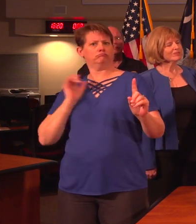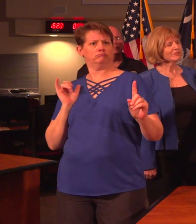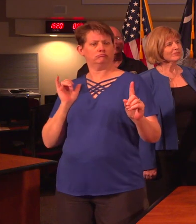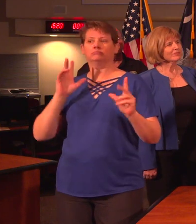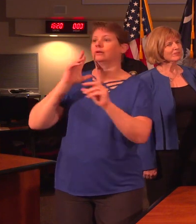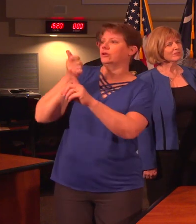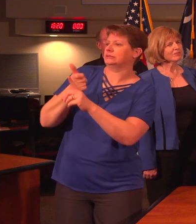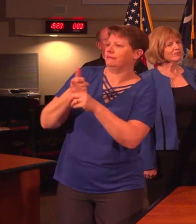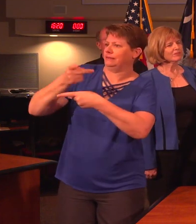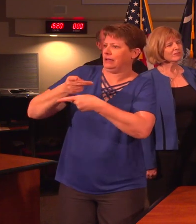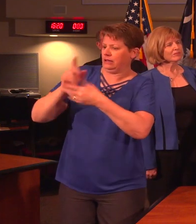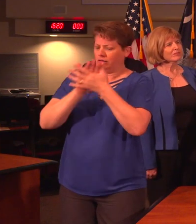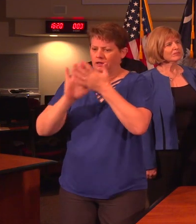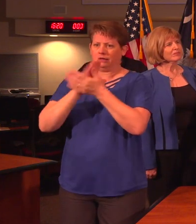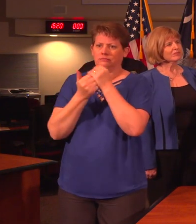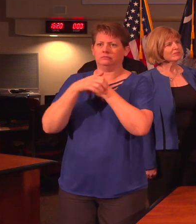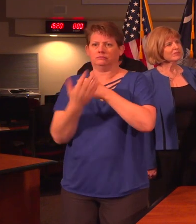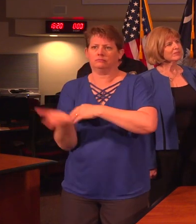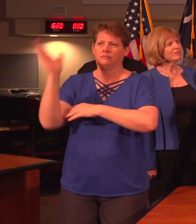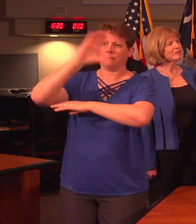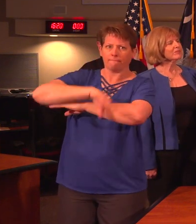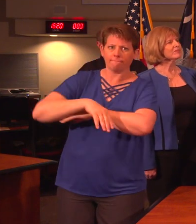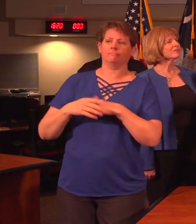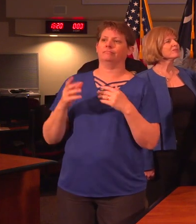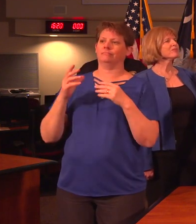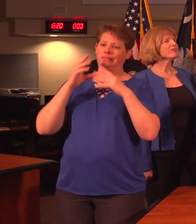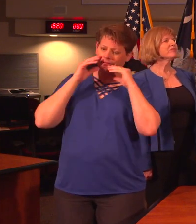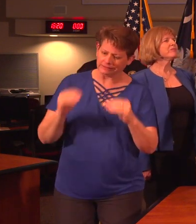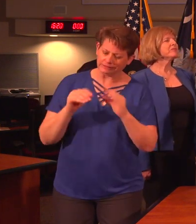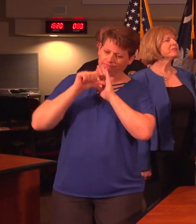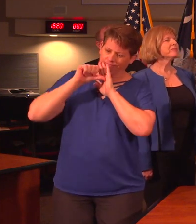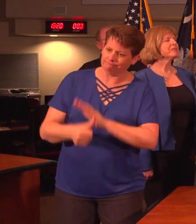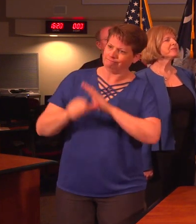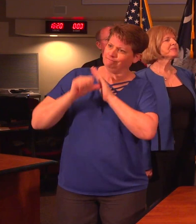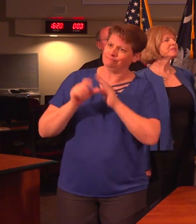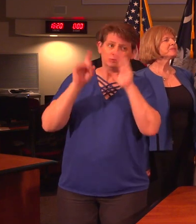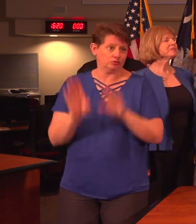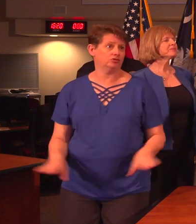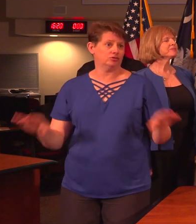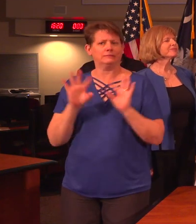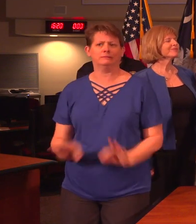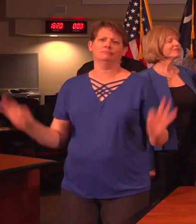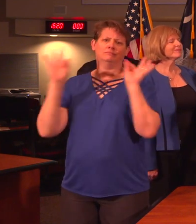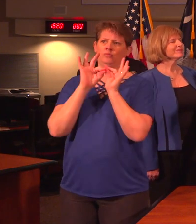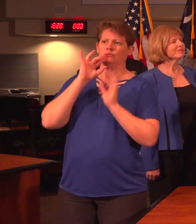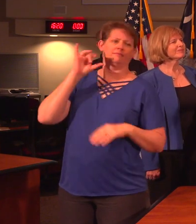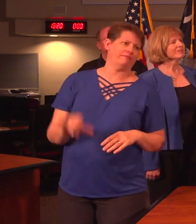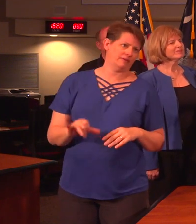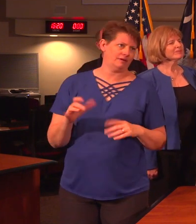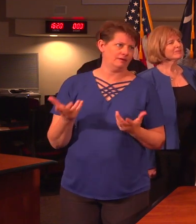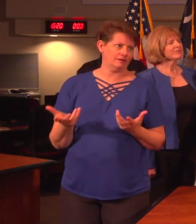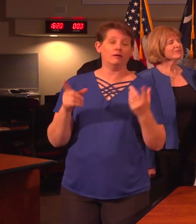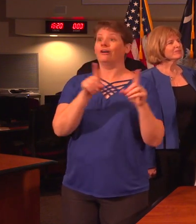washing your hands all day long. Impress upon the children how important that is, and also that will help us